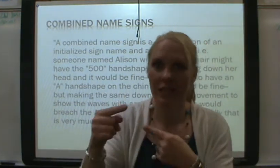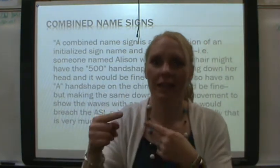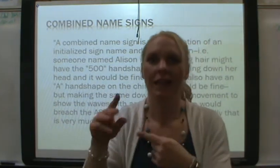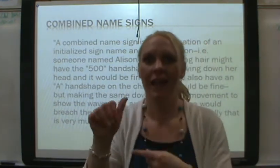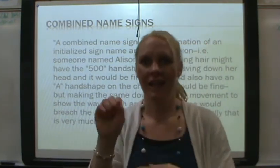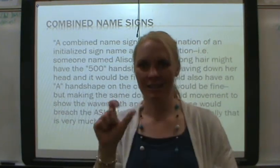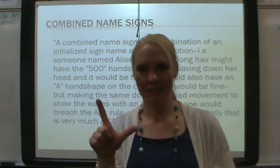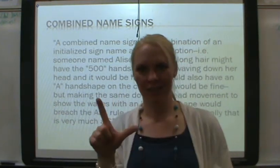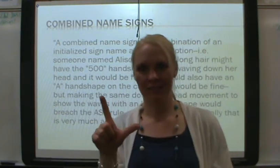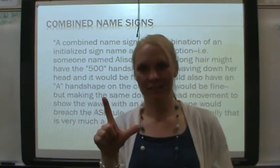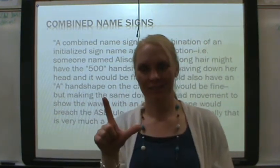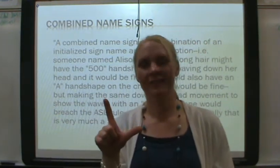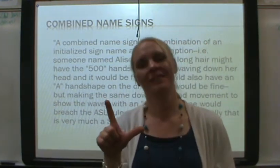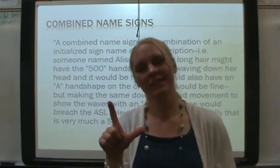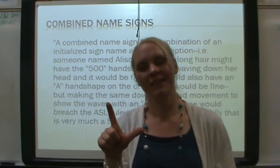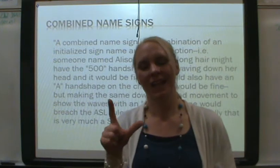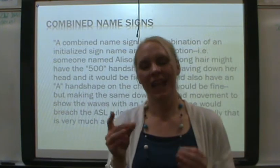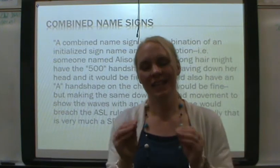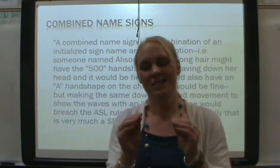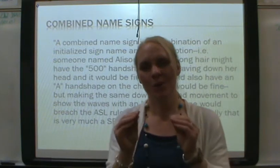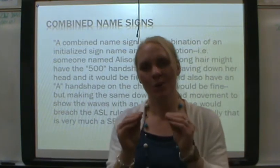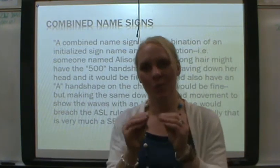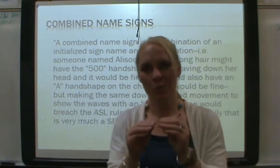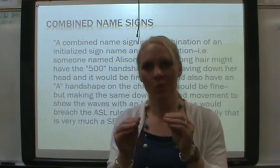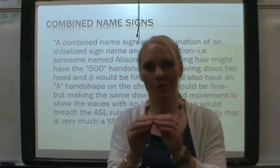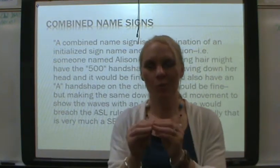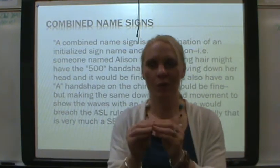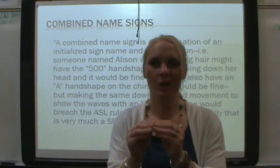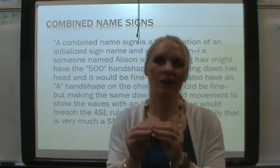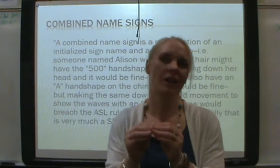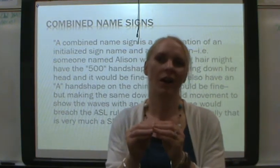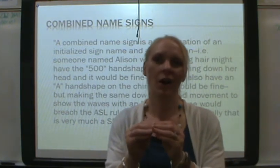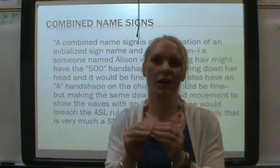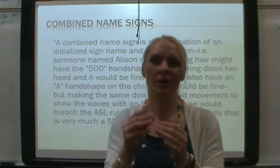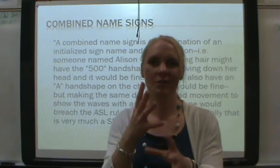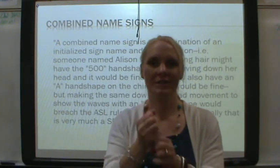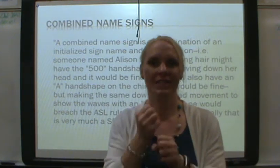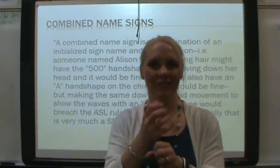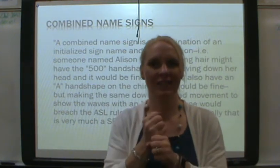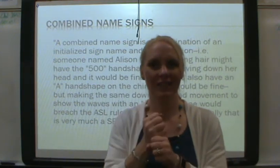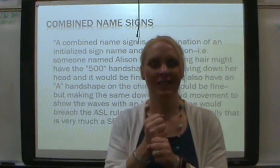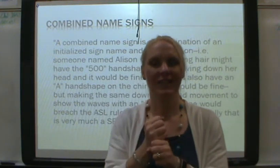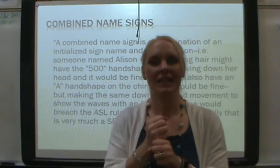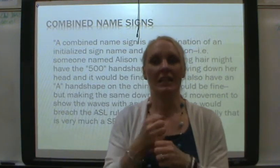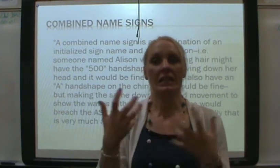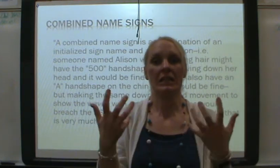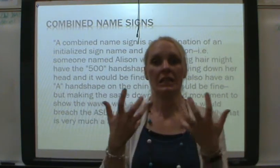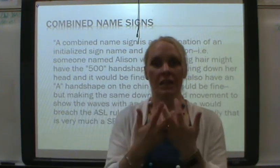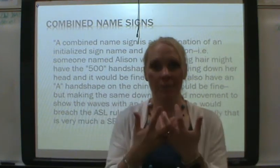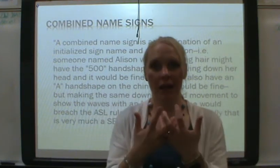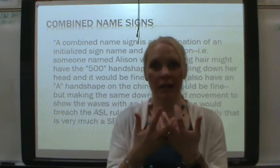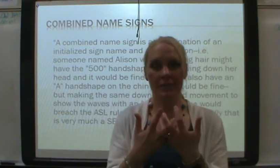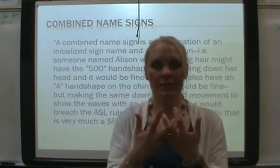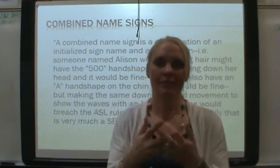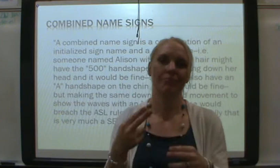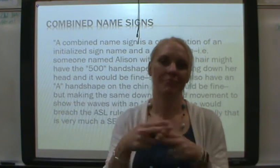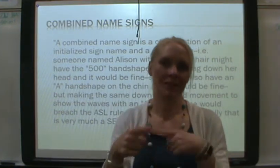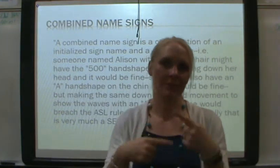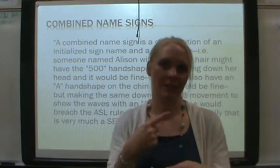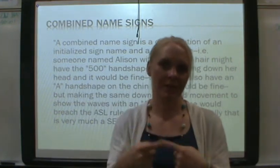ASL. And so, more and more are receiving combined name signs.